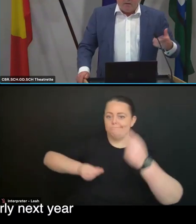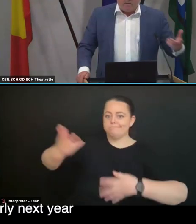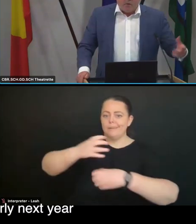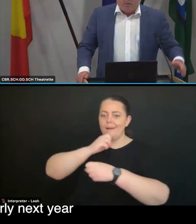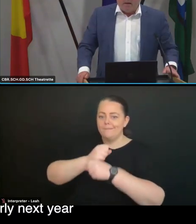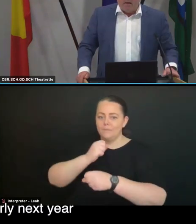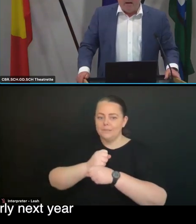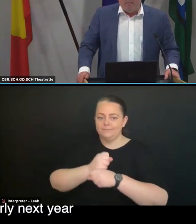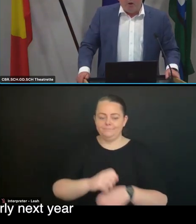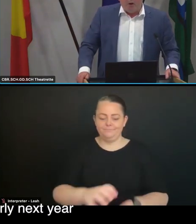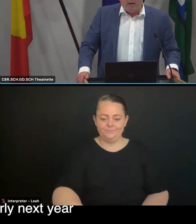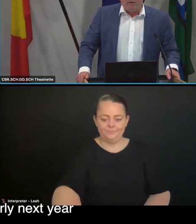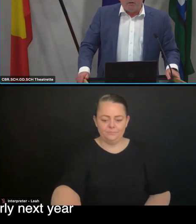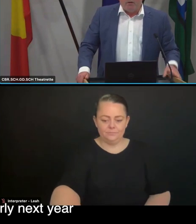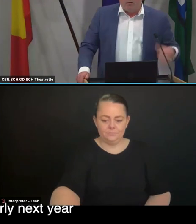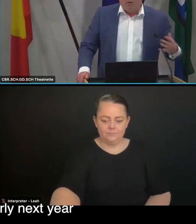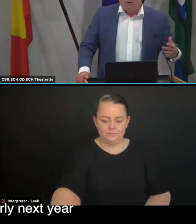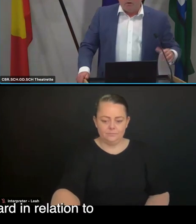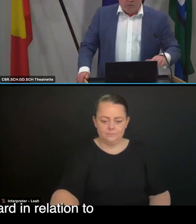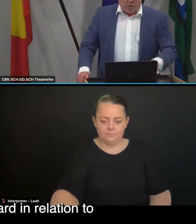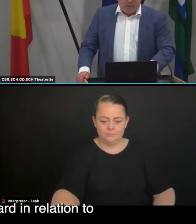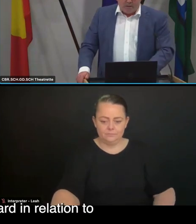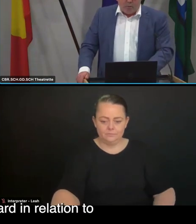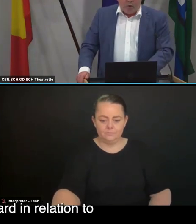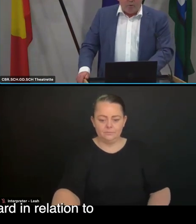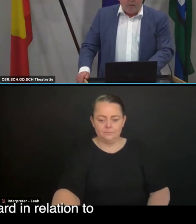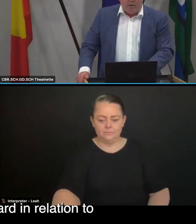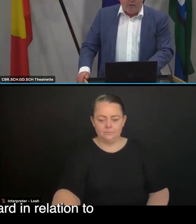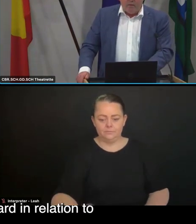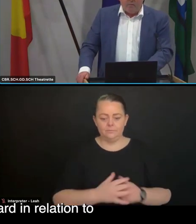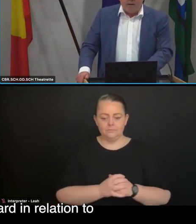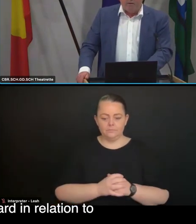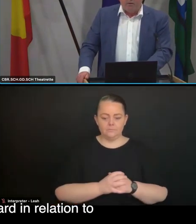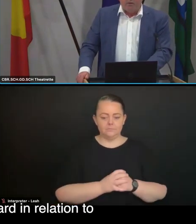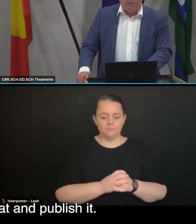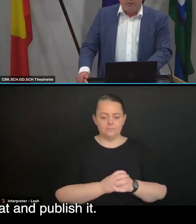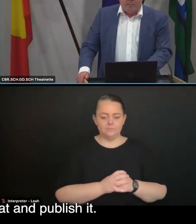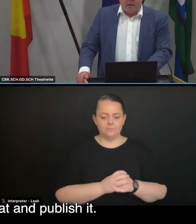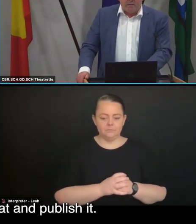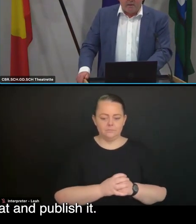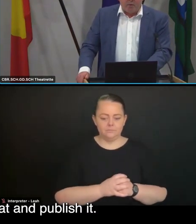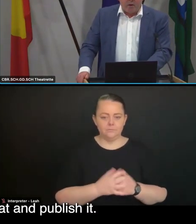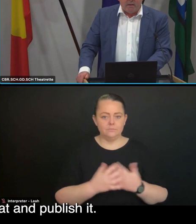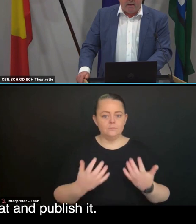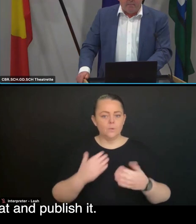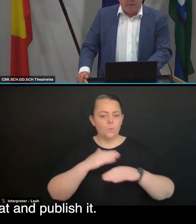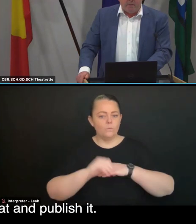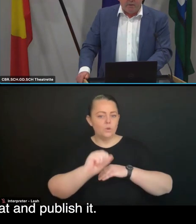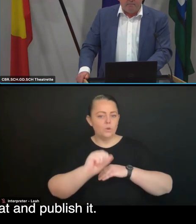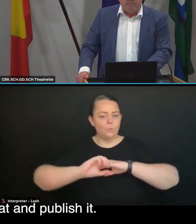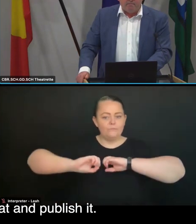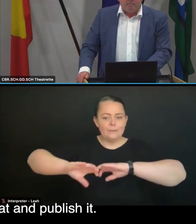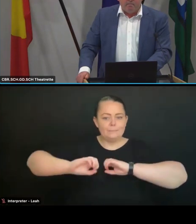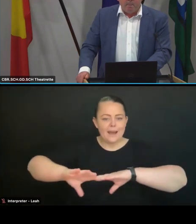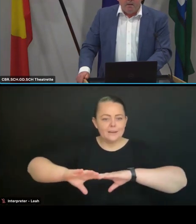Following this, probably early next year, we'll also release what we've heard in relation to your feedback and summarise that and